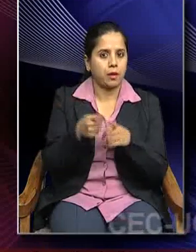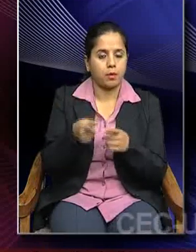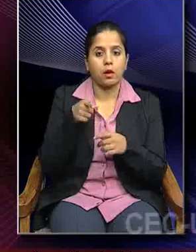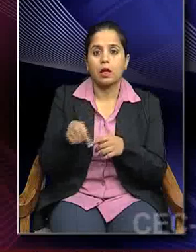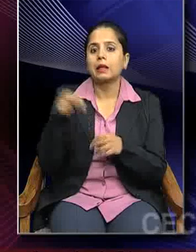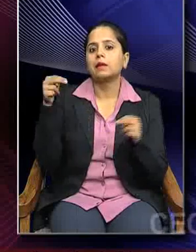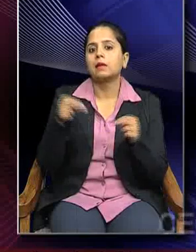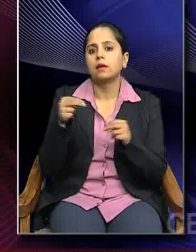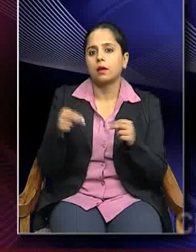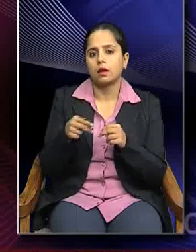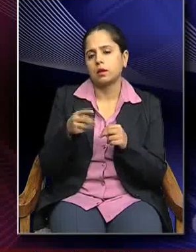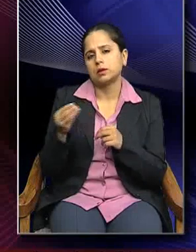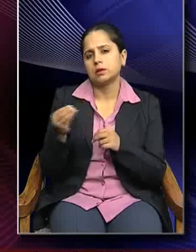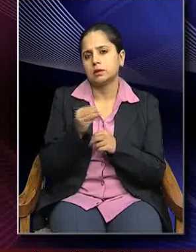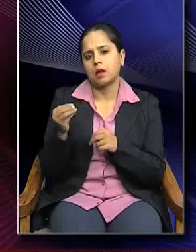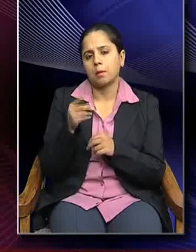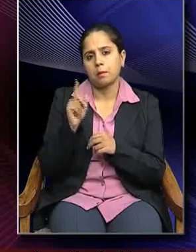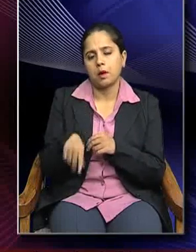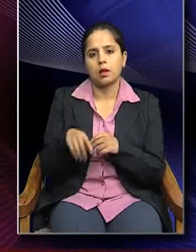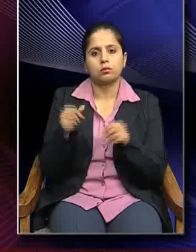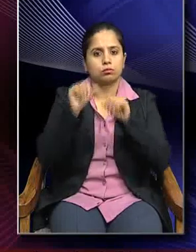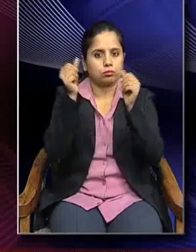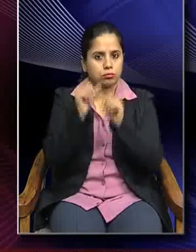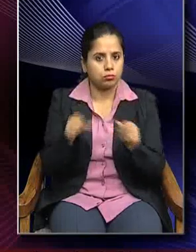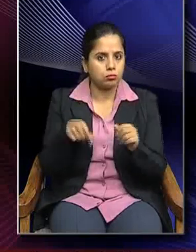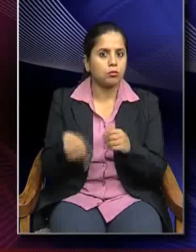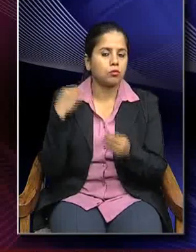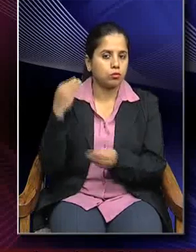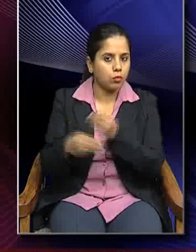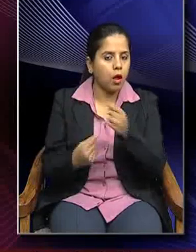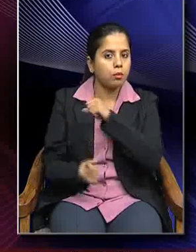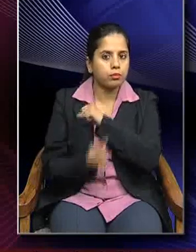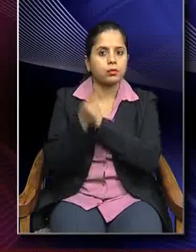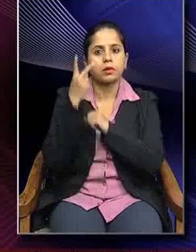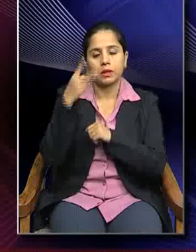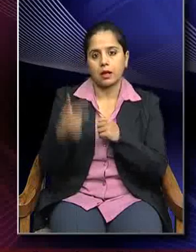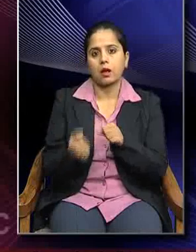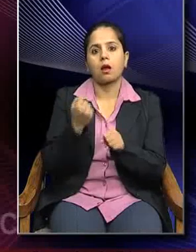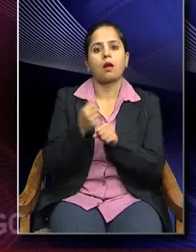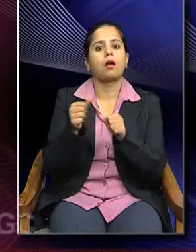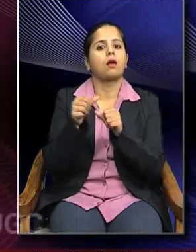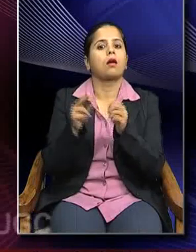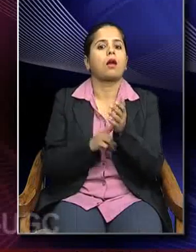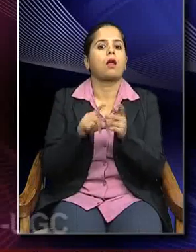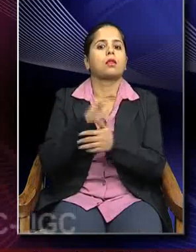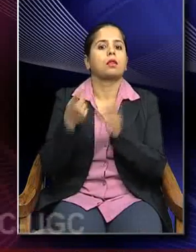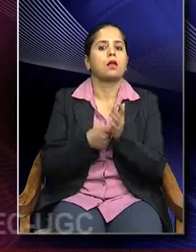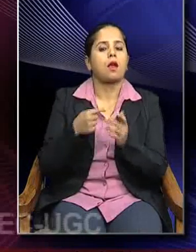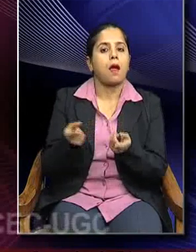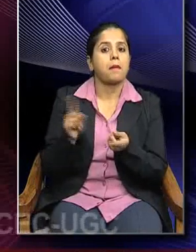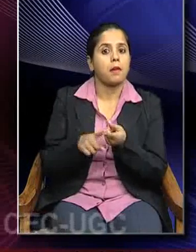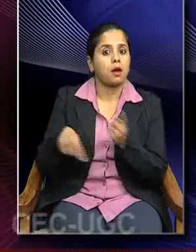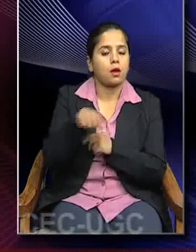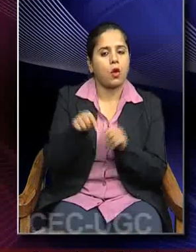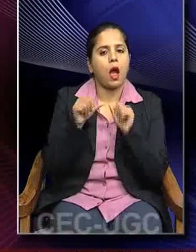required some kind of a sculpturing tradition to emerge and Gandhar happened to be